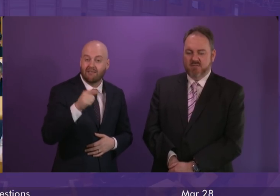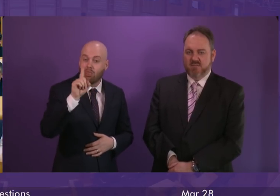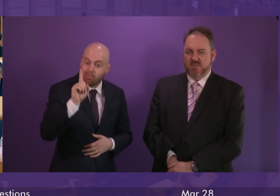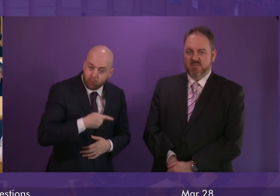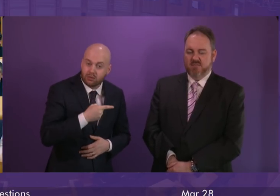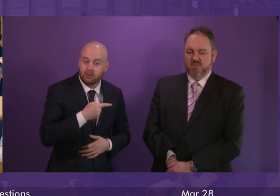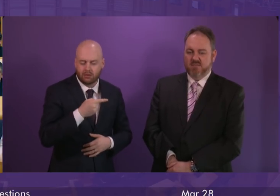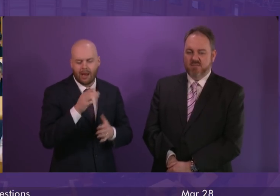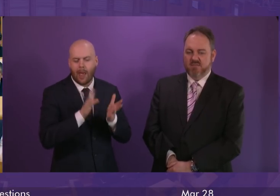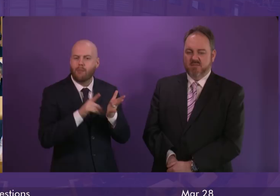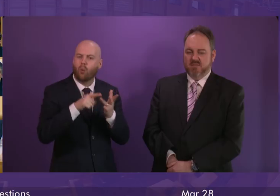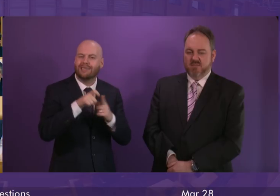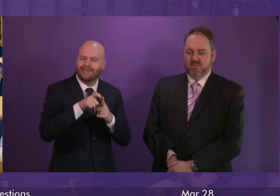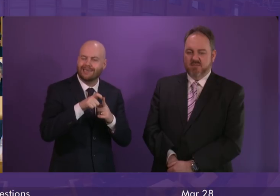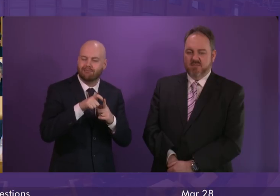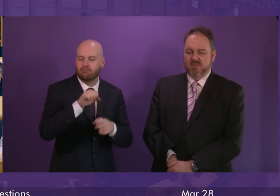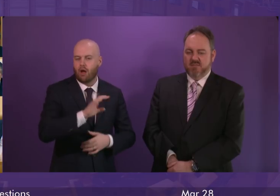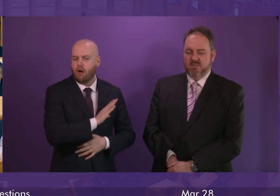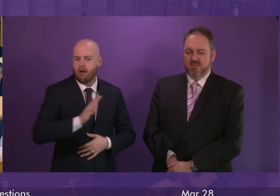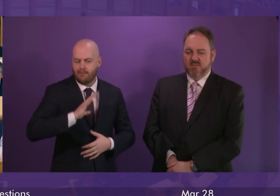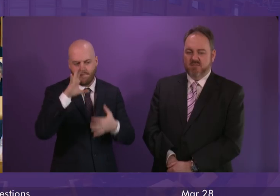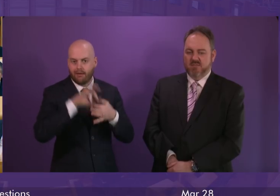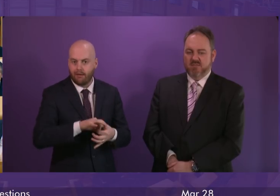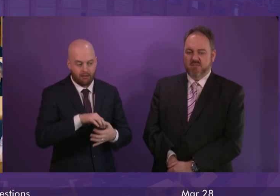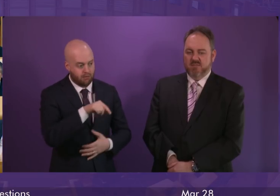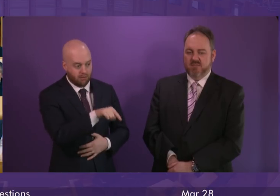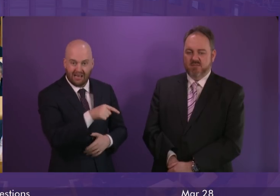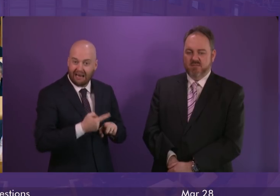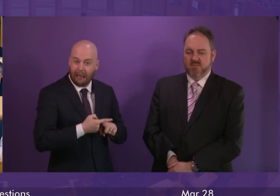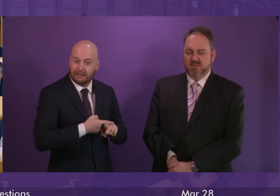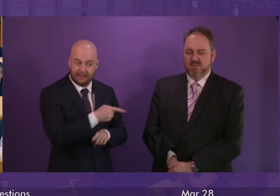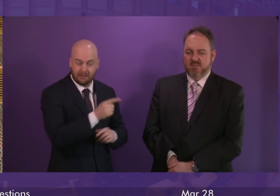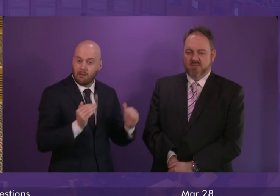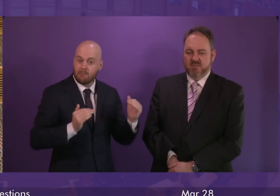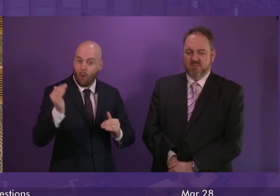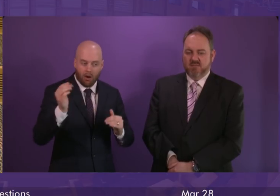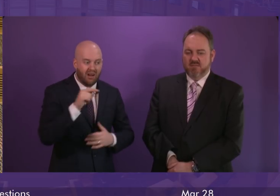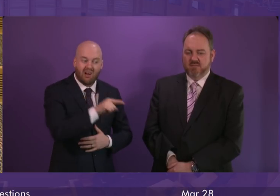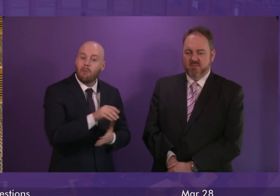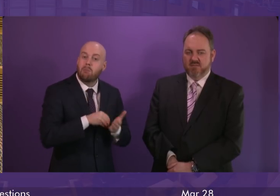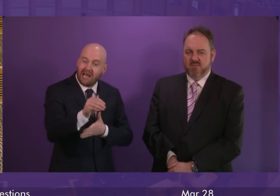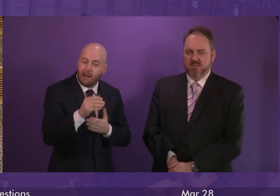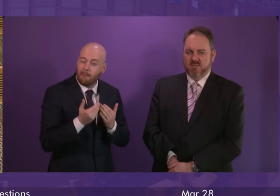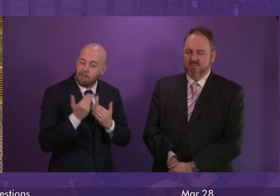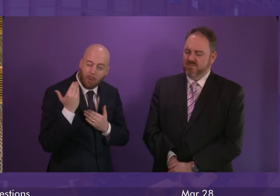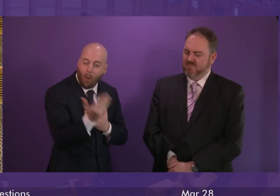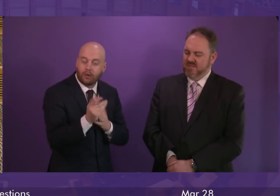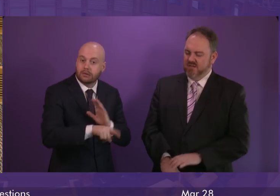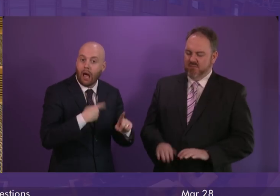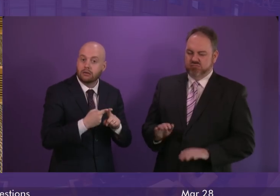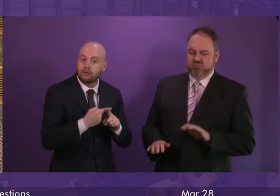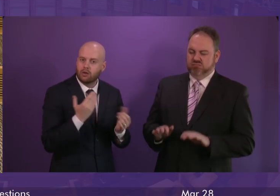paid people who are now paying more tax than their counterparts in Scotland do. Now, interestingly,